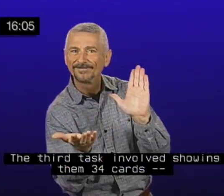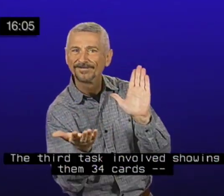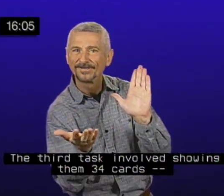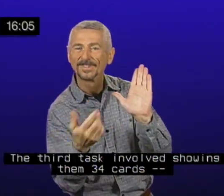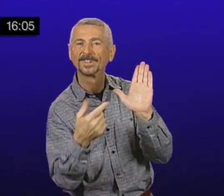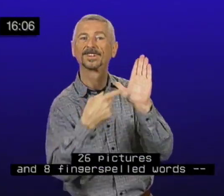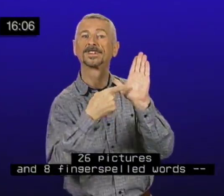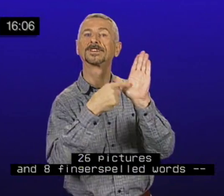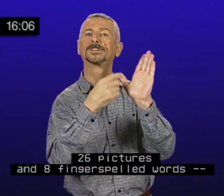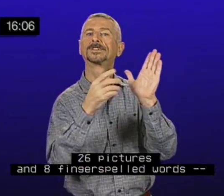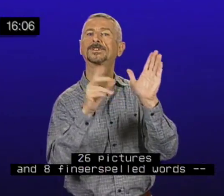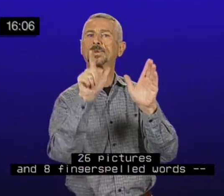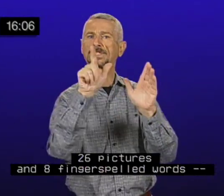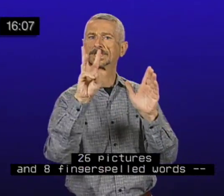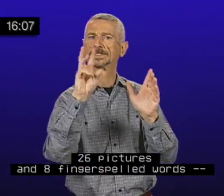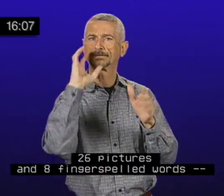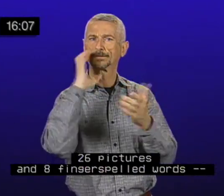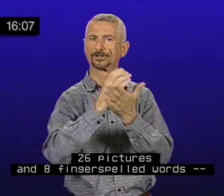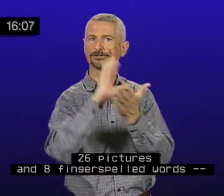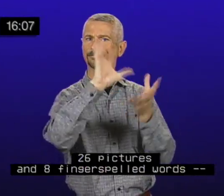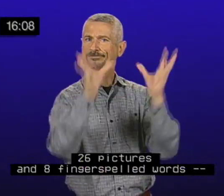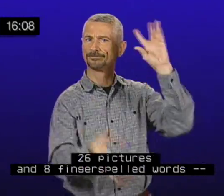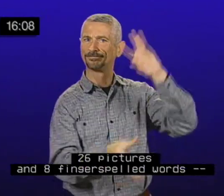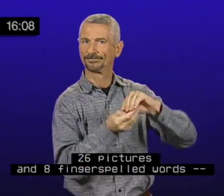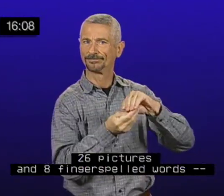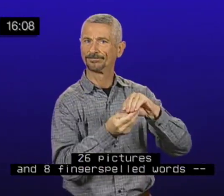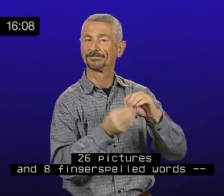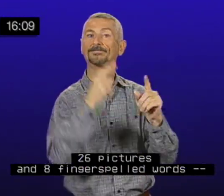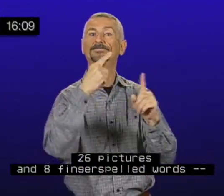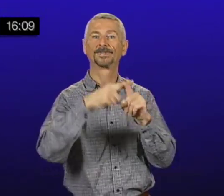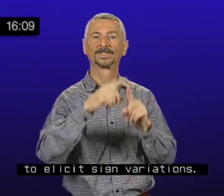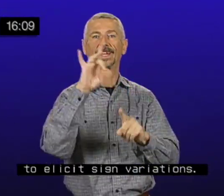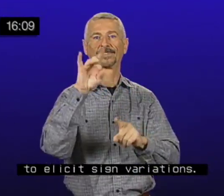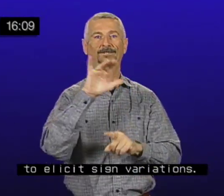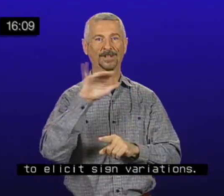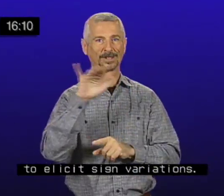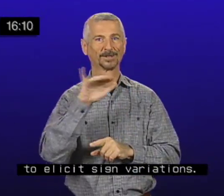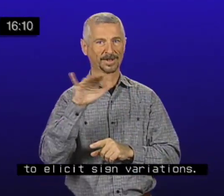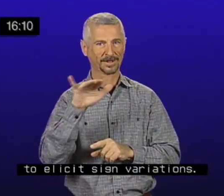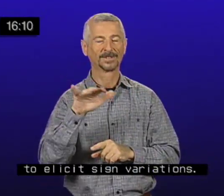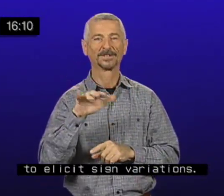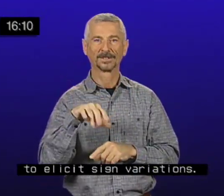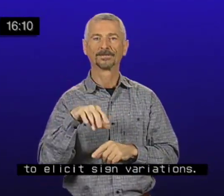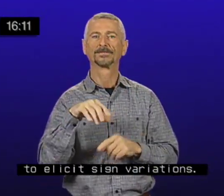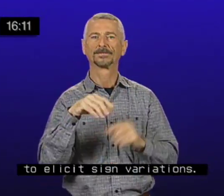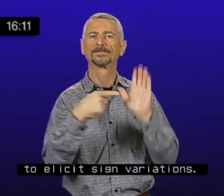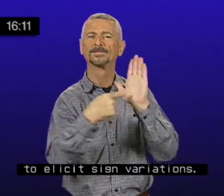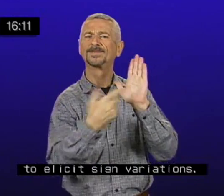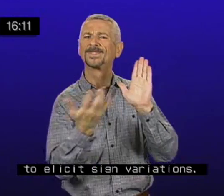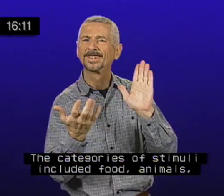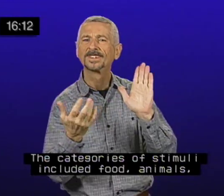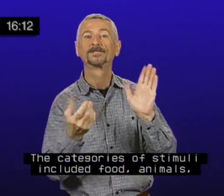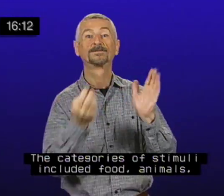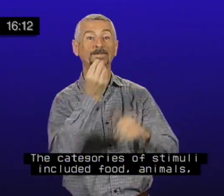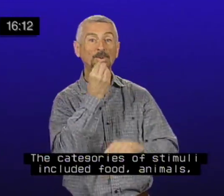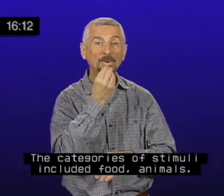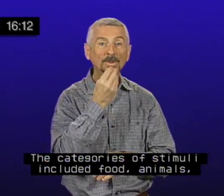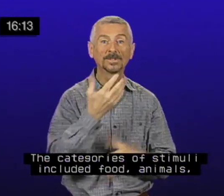26 pictures and 8 fingerspelled words to elicit sign variations. The categories of stimuli included food,